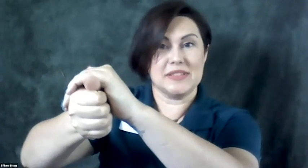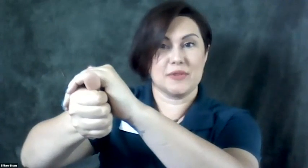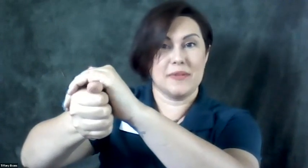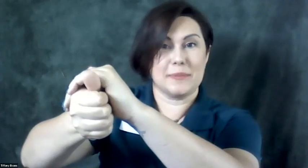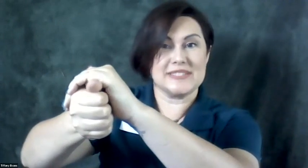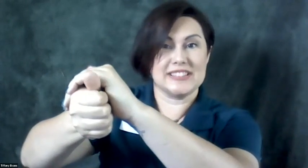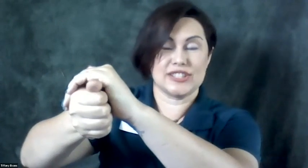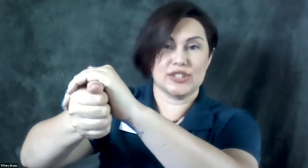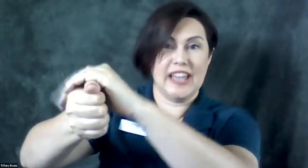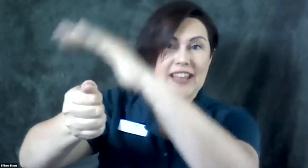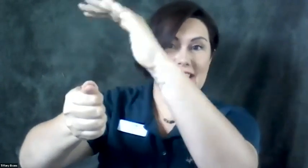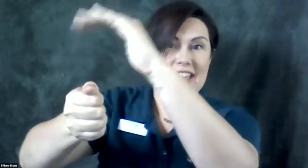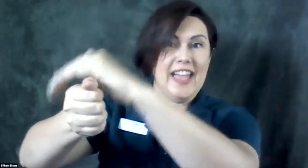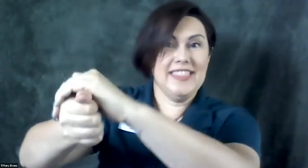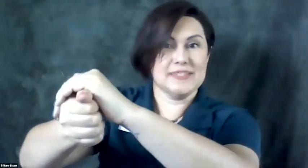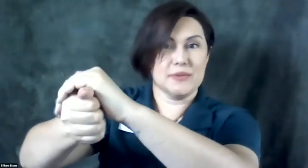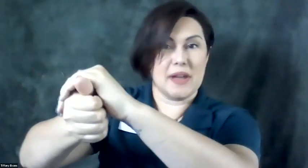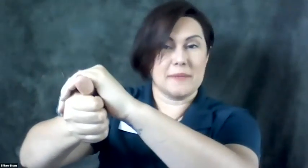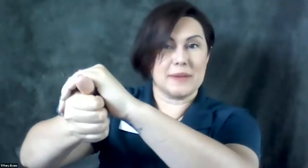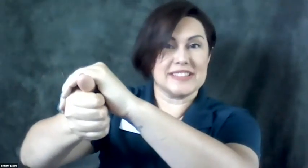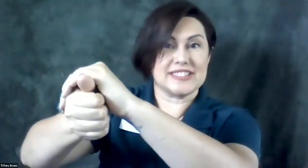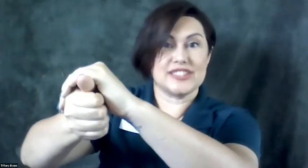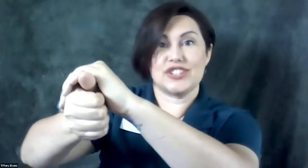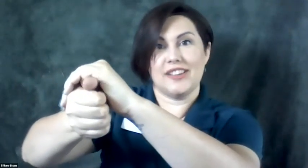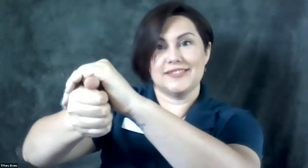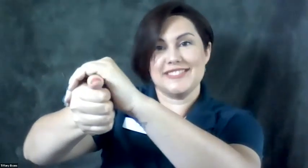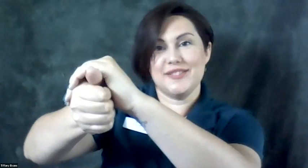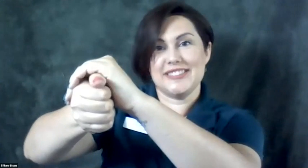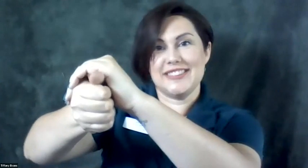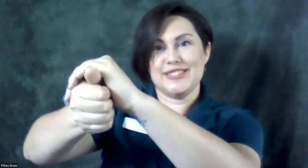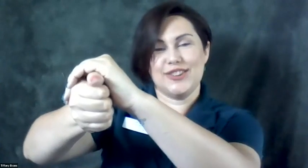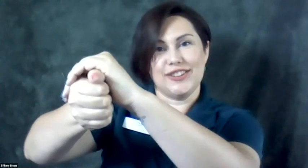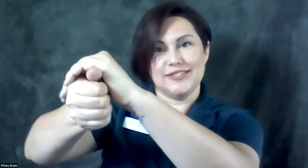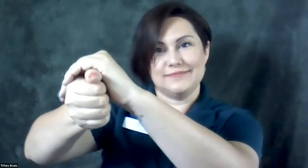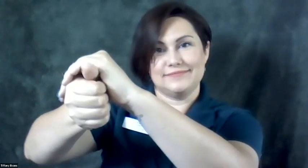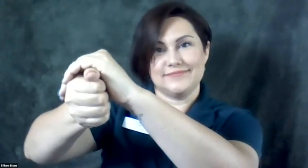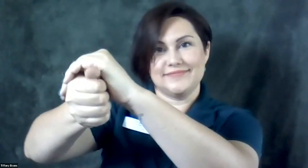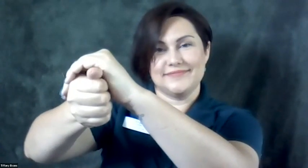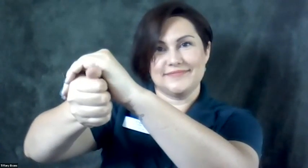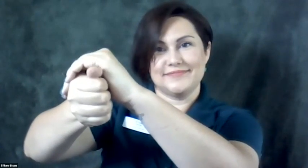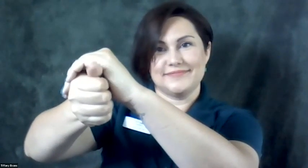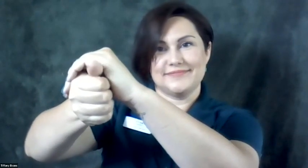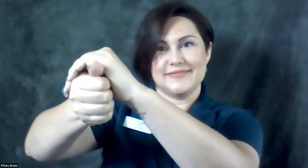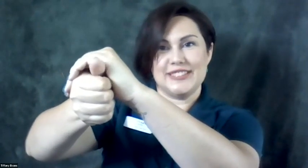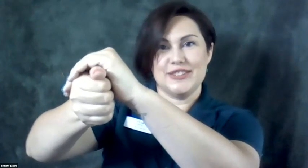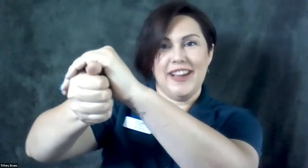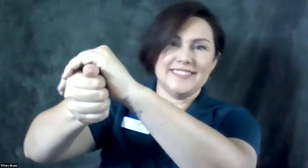represents the turtle's head and this represents the shell. So this is turtle. So you can try it.